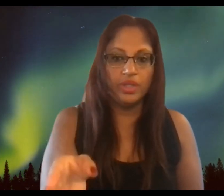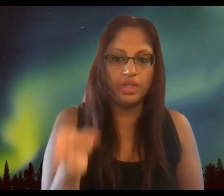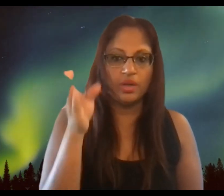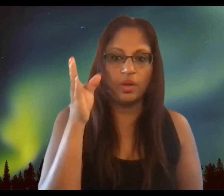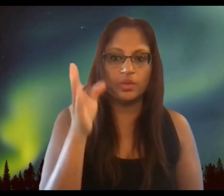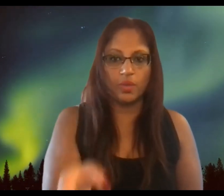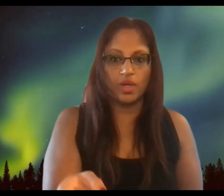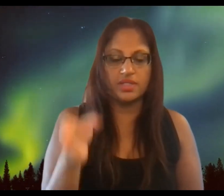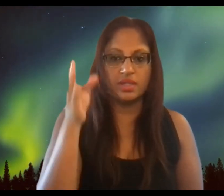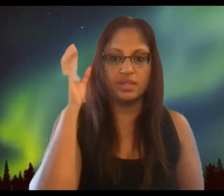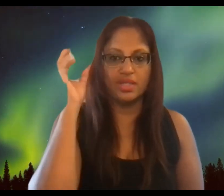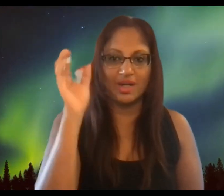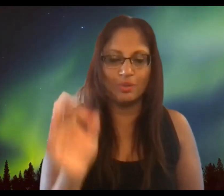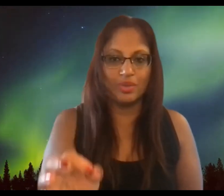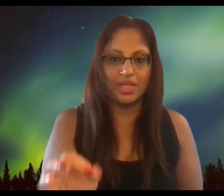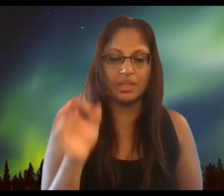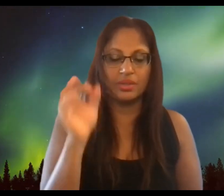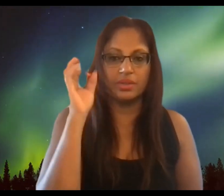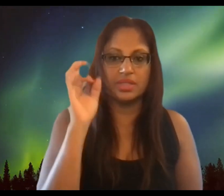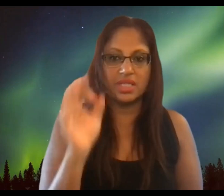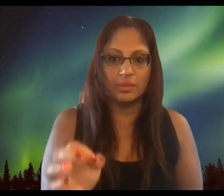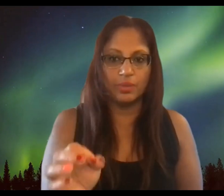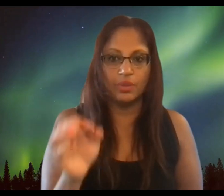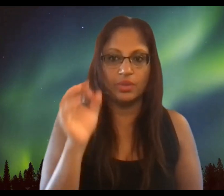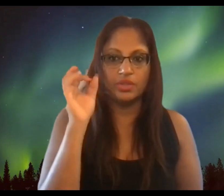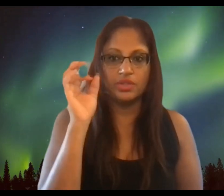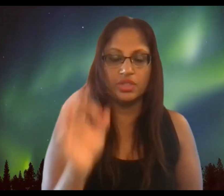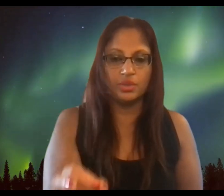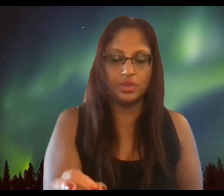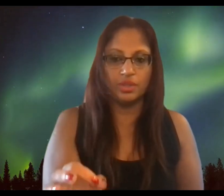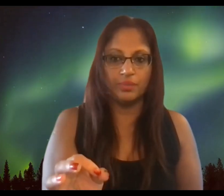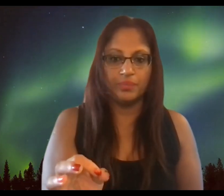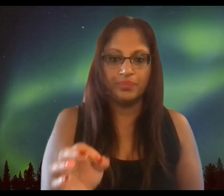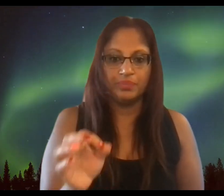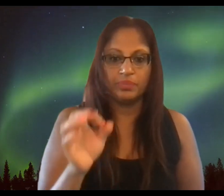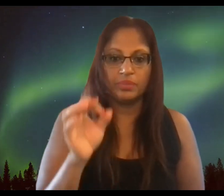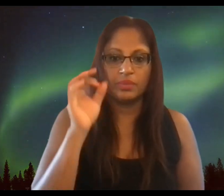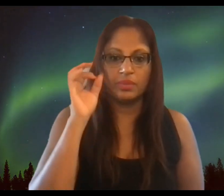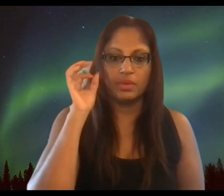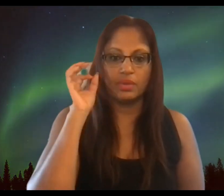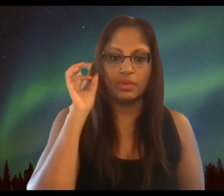we are the ones that are bringing the table to you